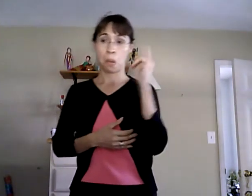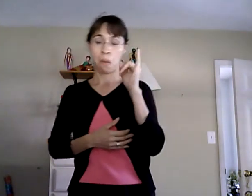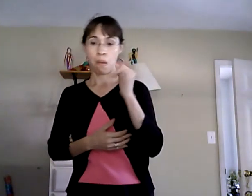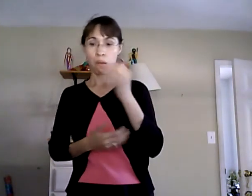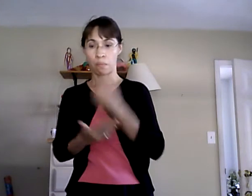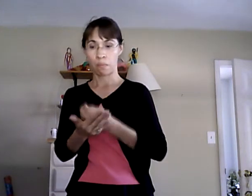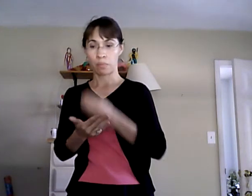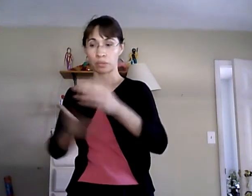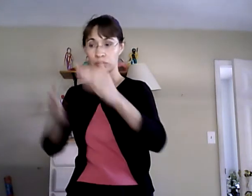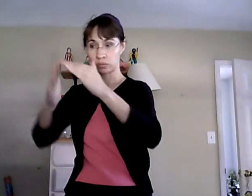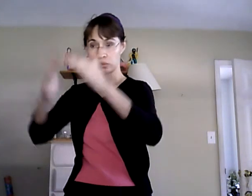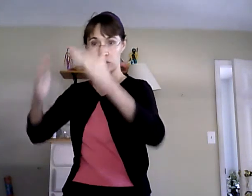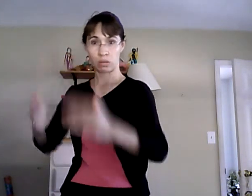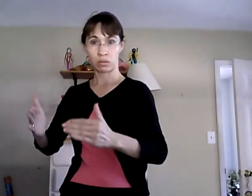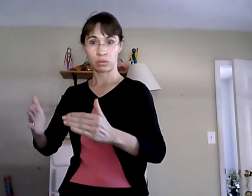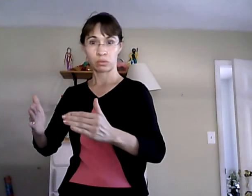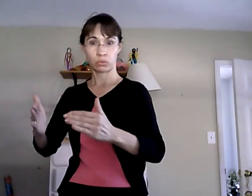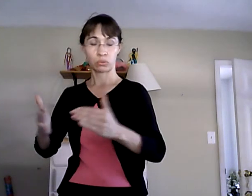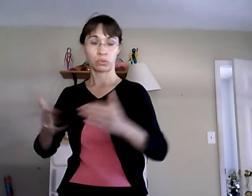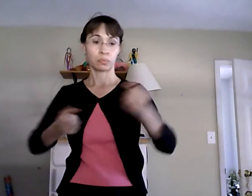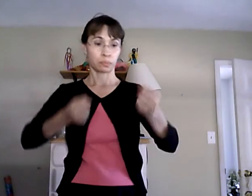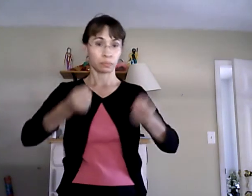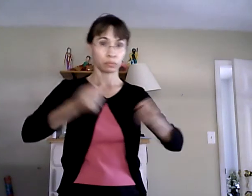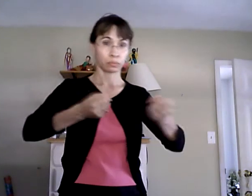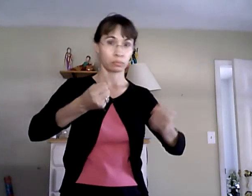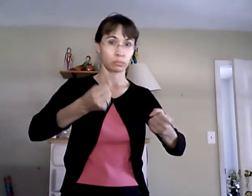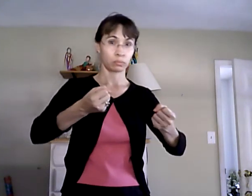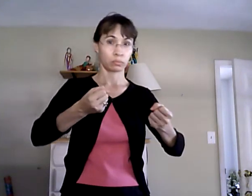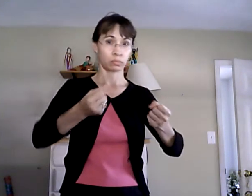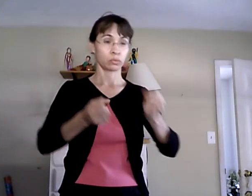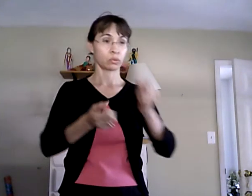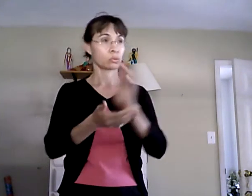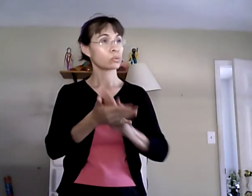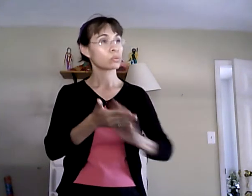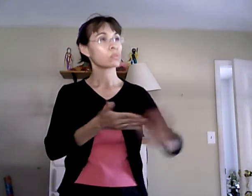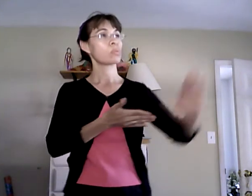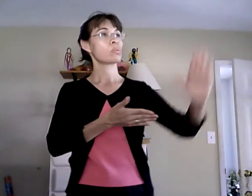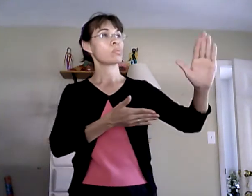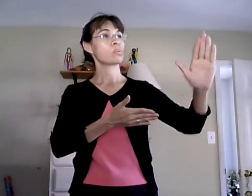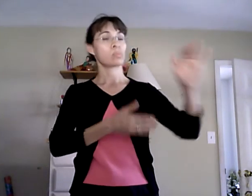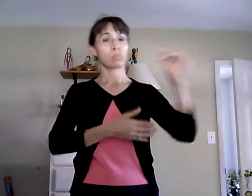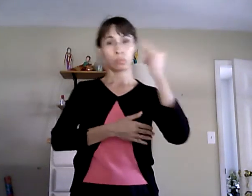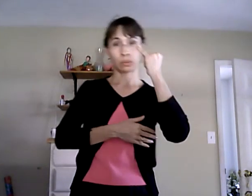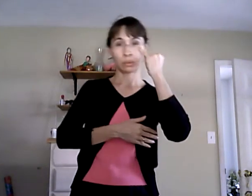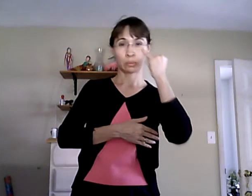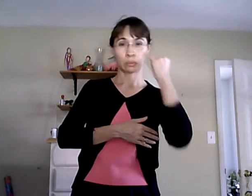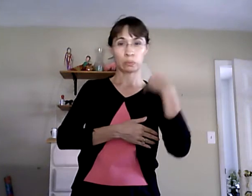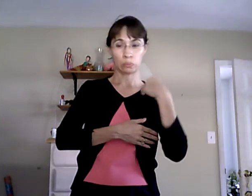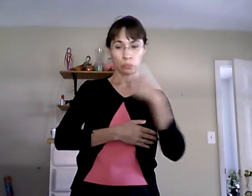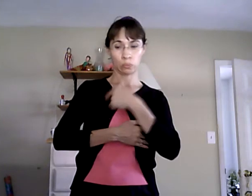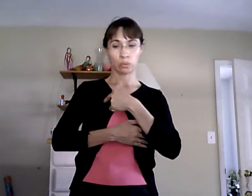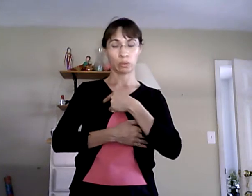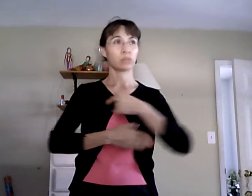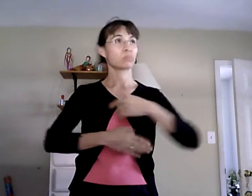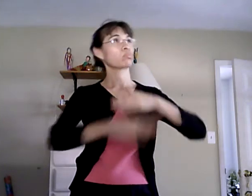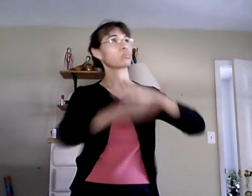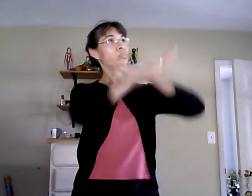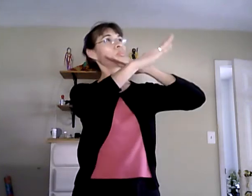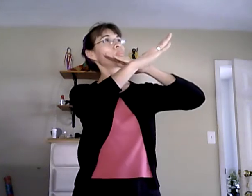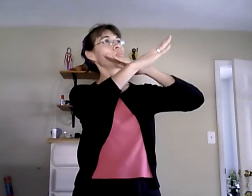of the sky if we are close to receive that energy we might be making the wrong decision